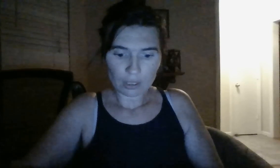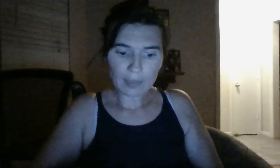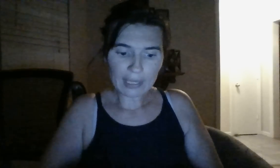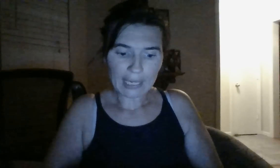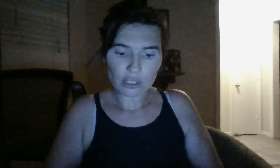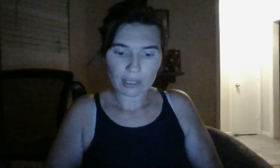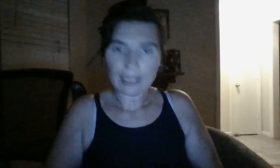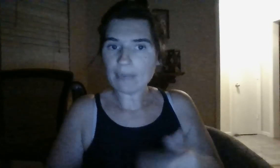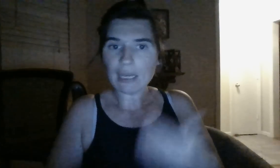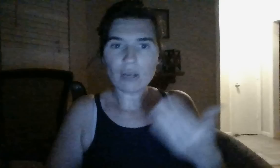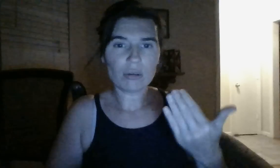Communication. Email.